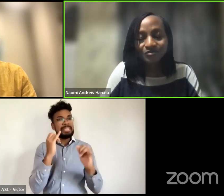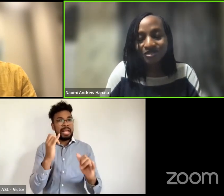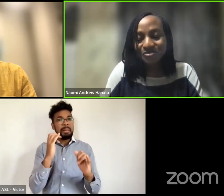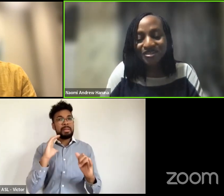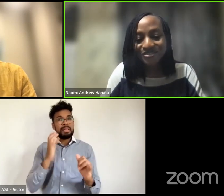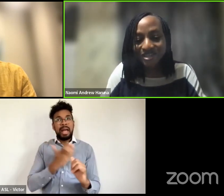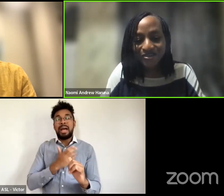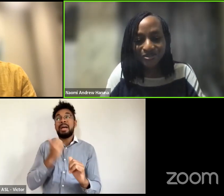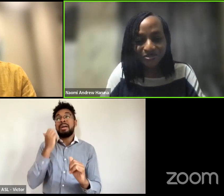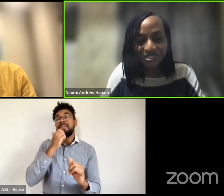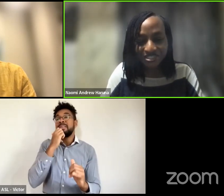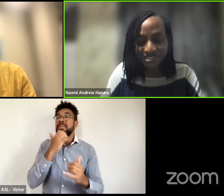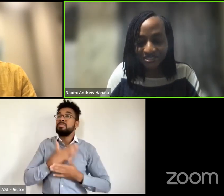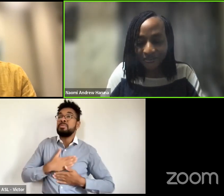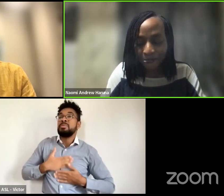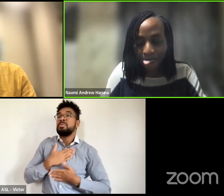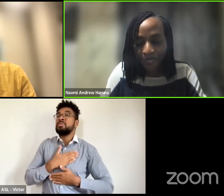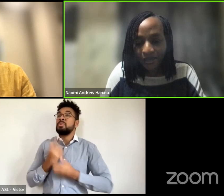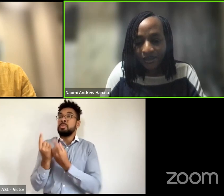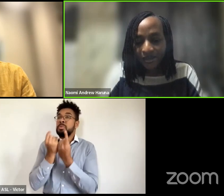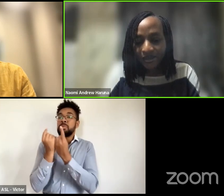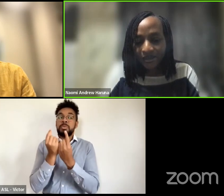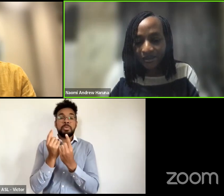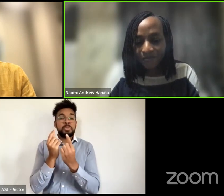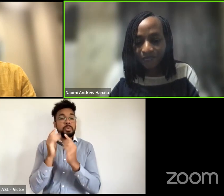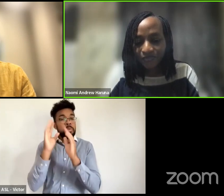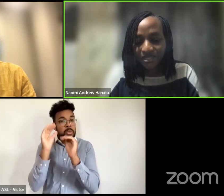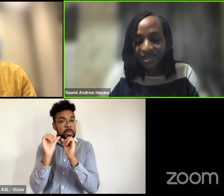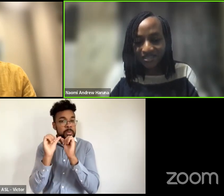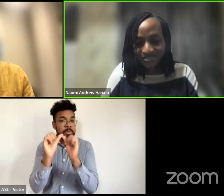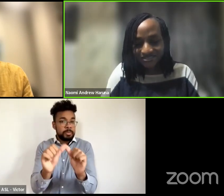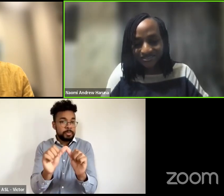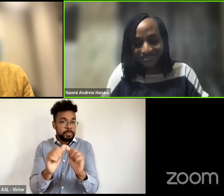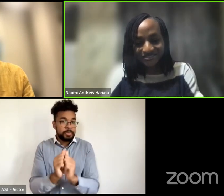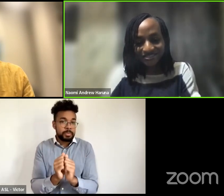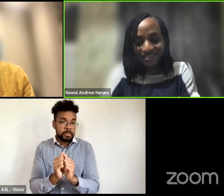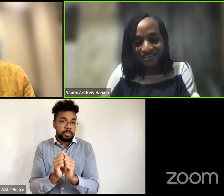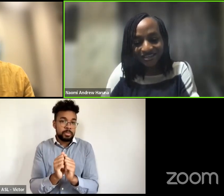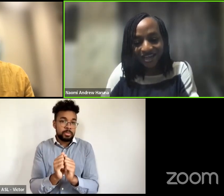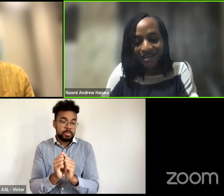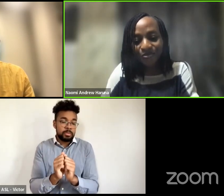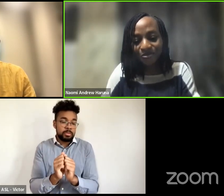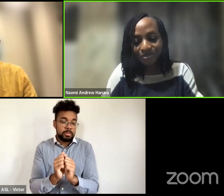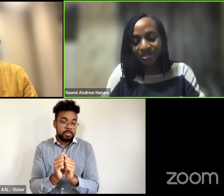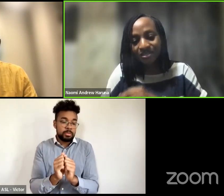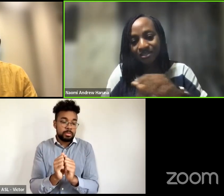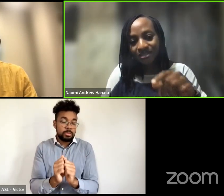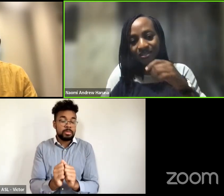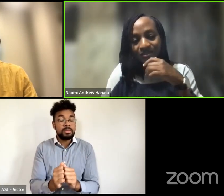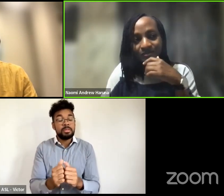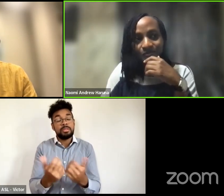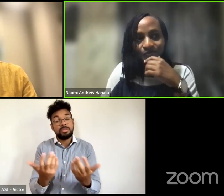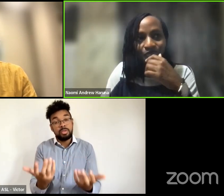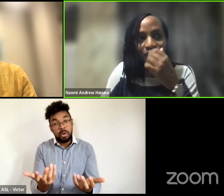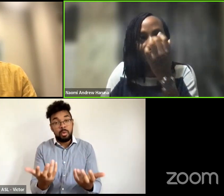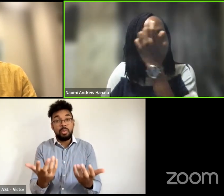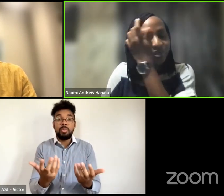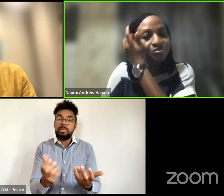um depending on how you look at it um yes i would be